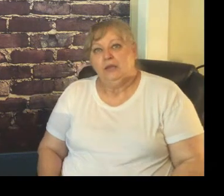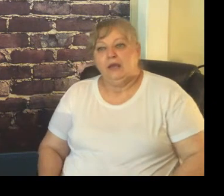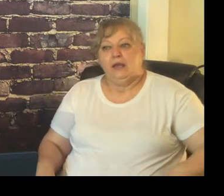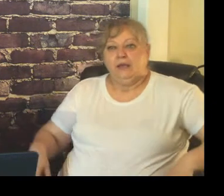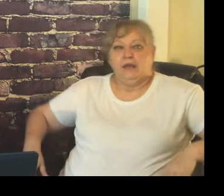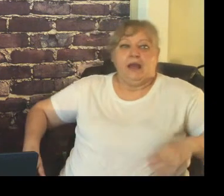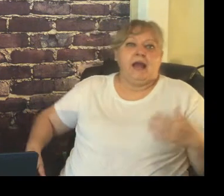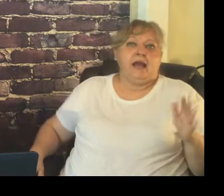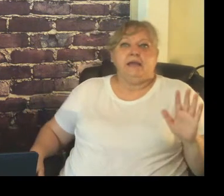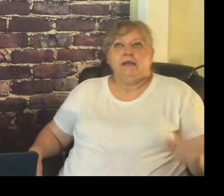different kinds